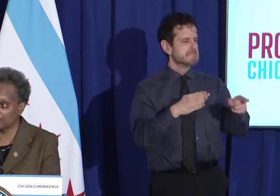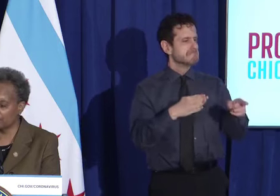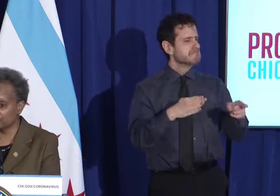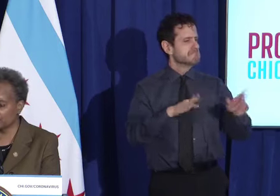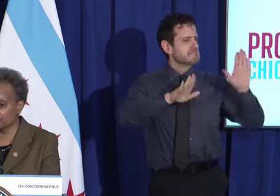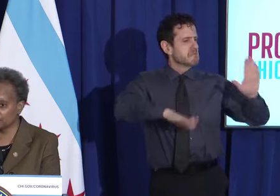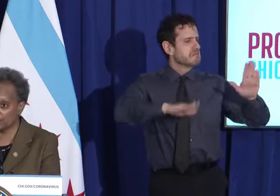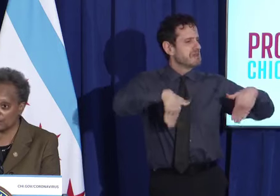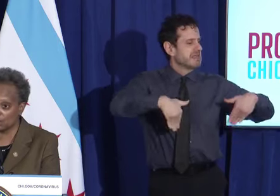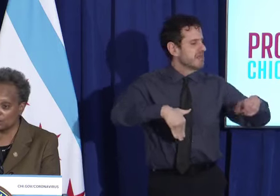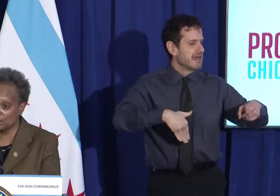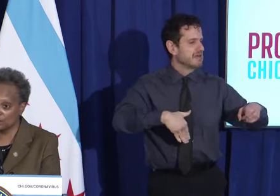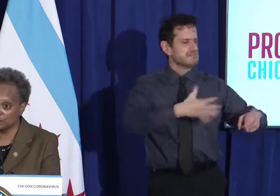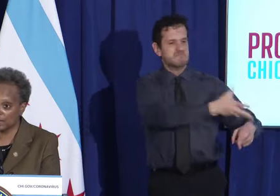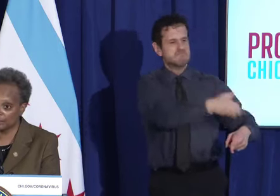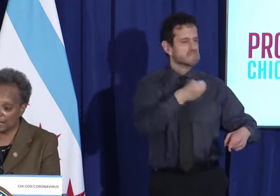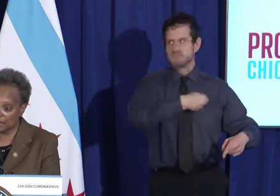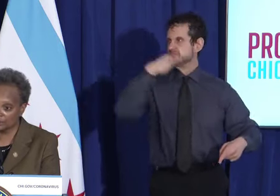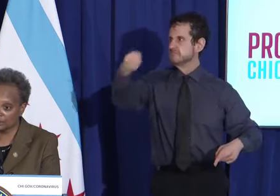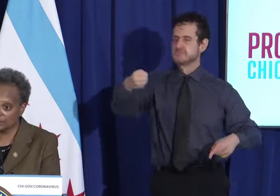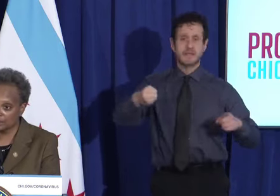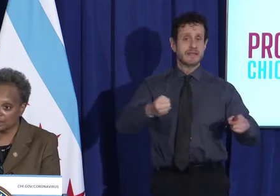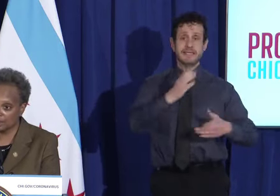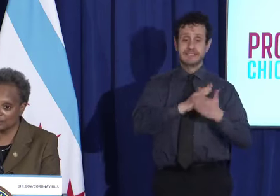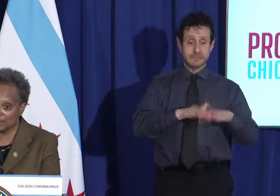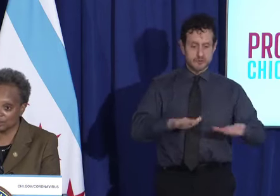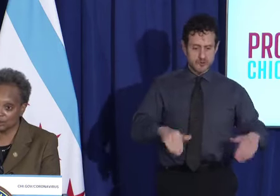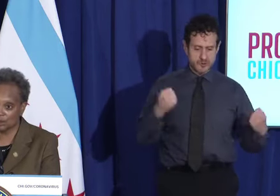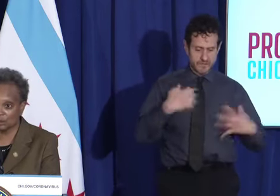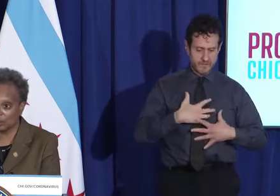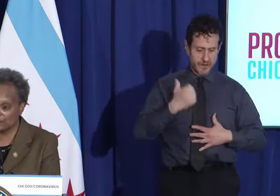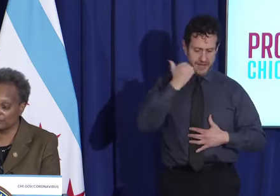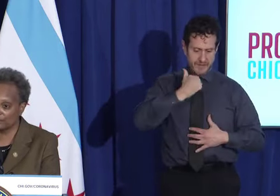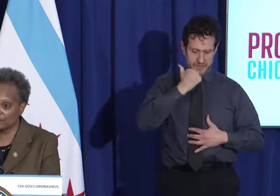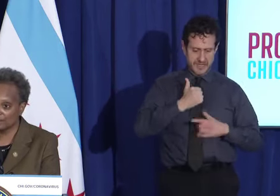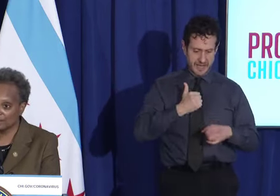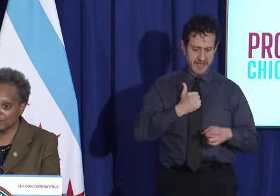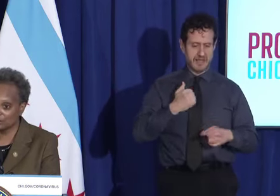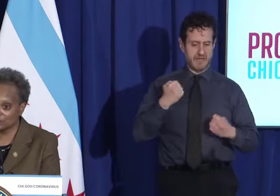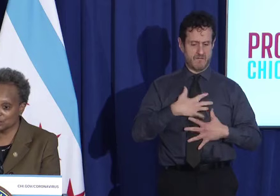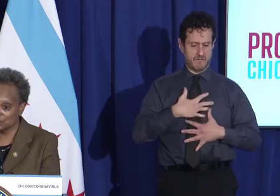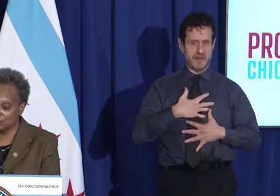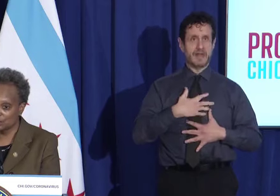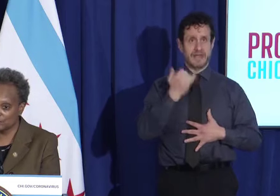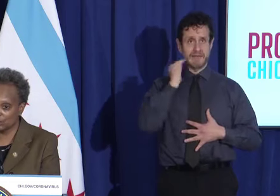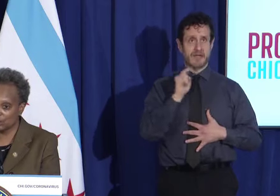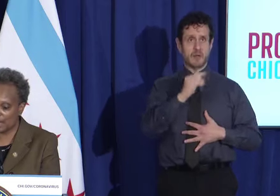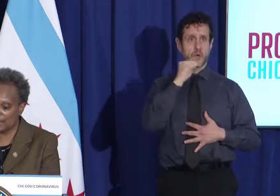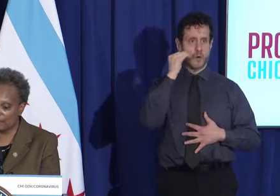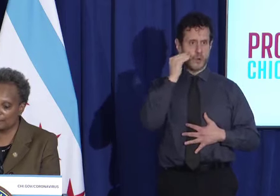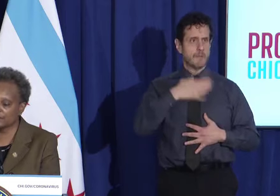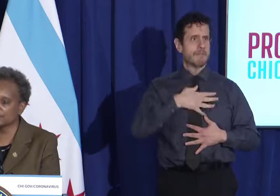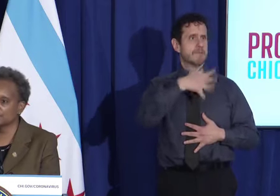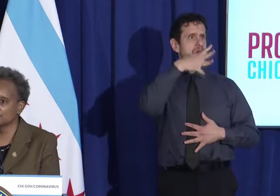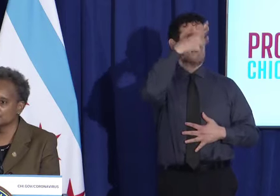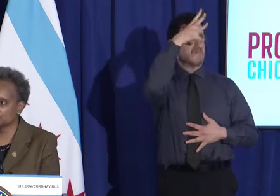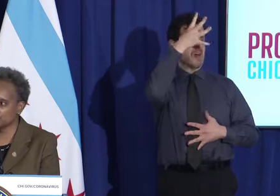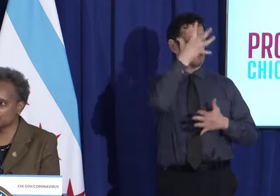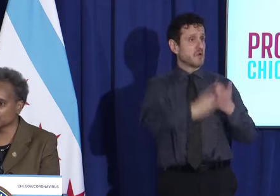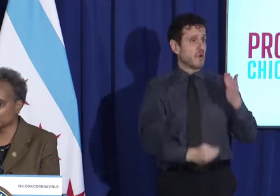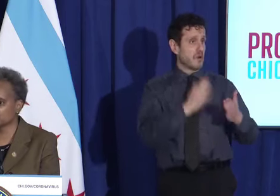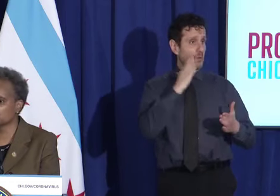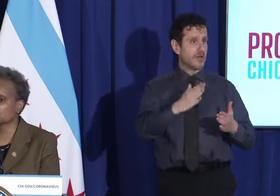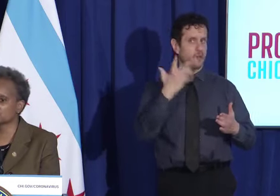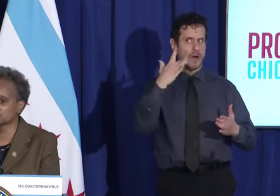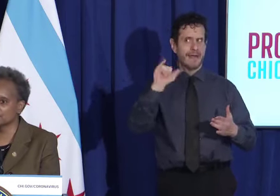the day and are fearful that they're going to come home to an empty house, a husband, a wife. So if you don't have empathy for